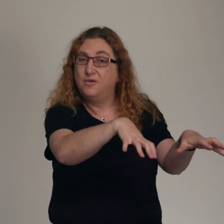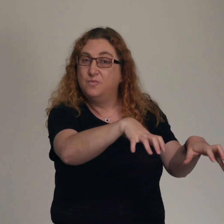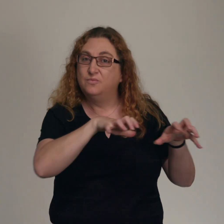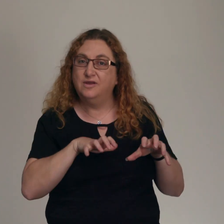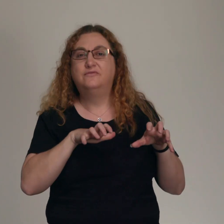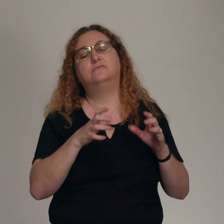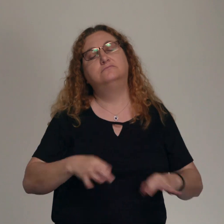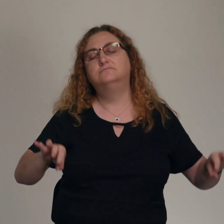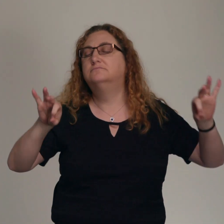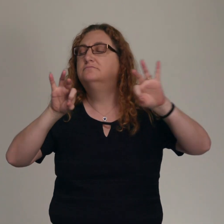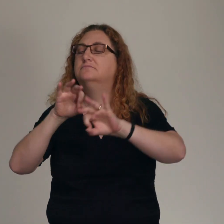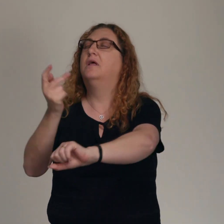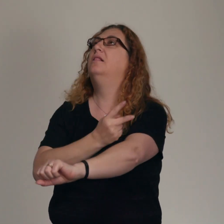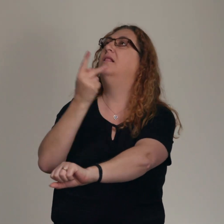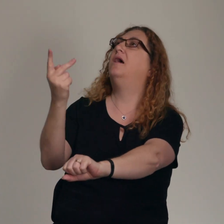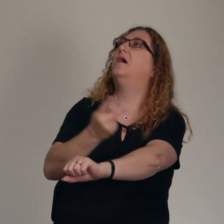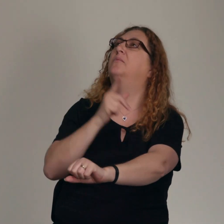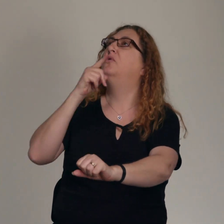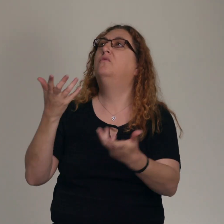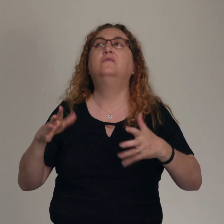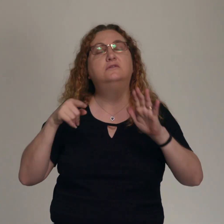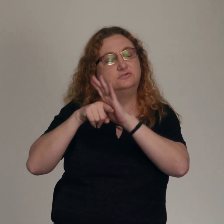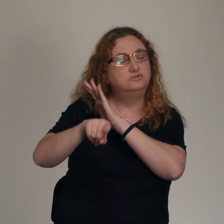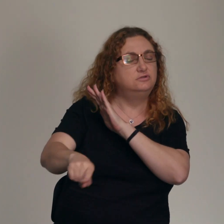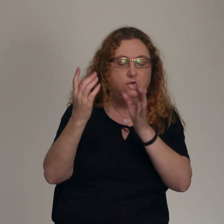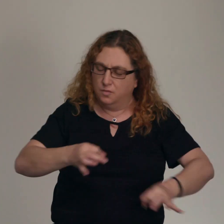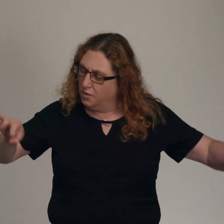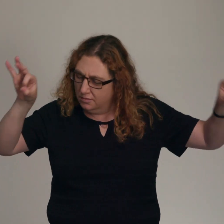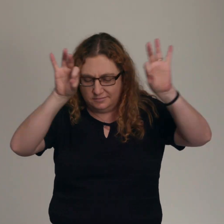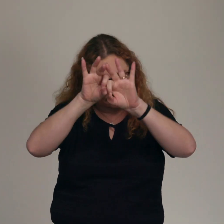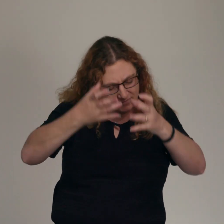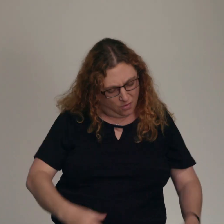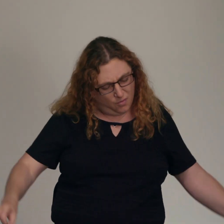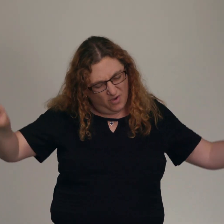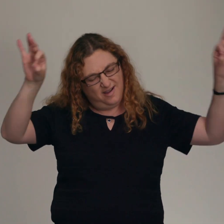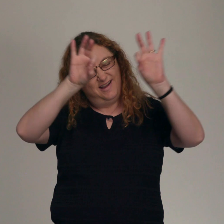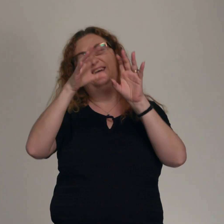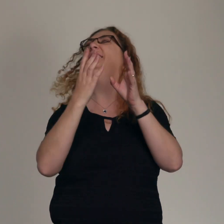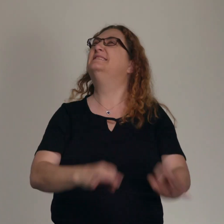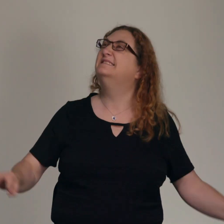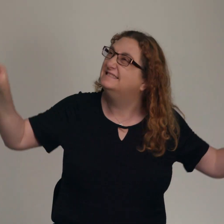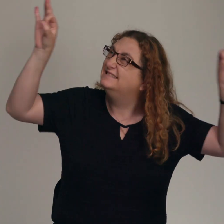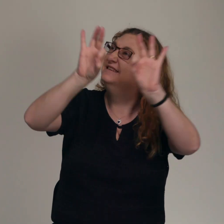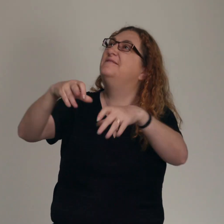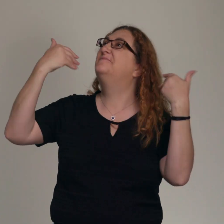Worthy is the Lamb who was slain Worthy, worthy, worthy